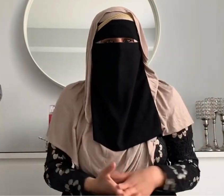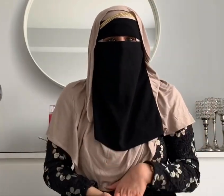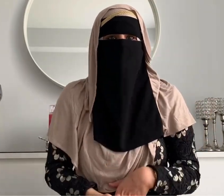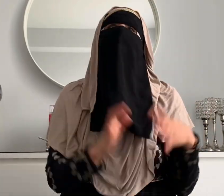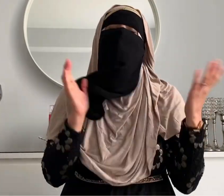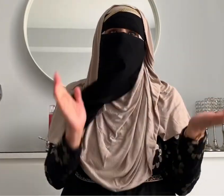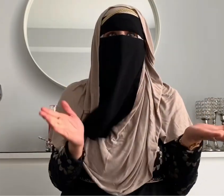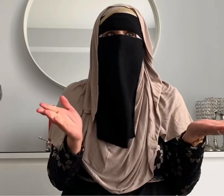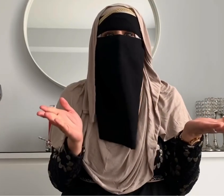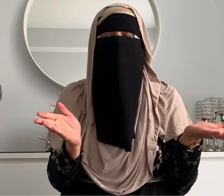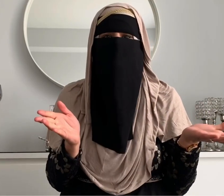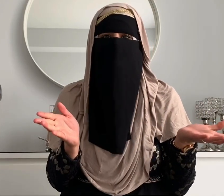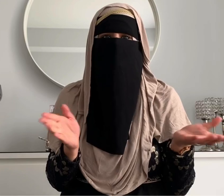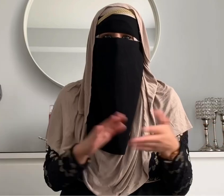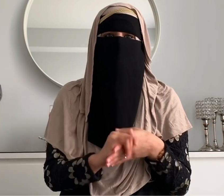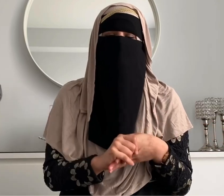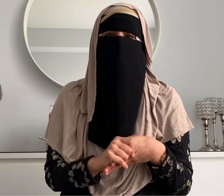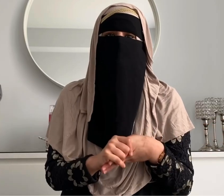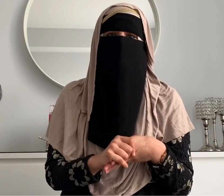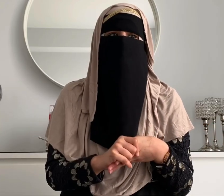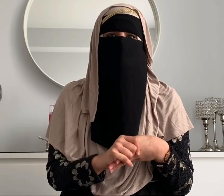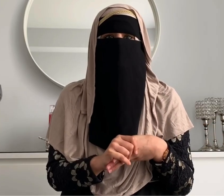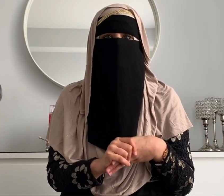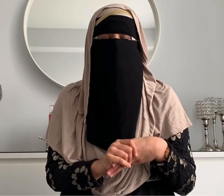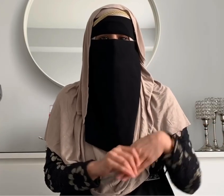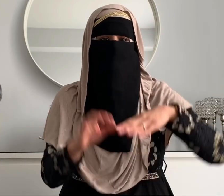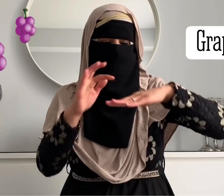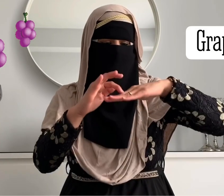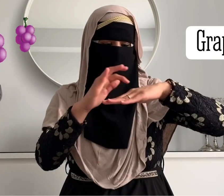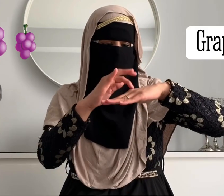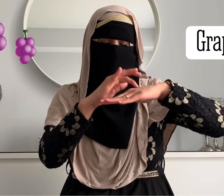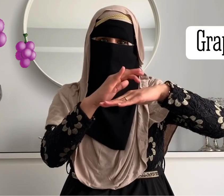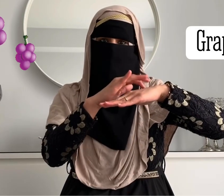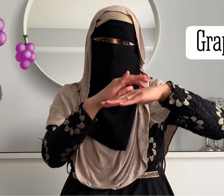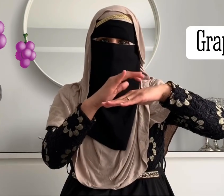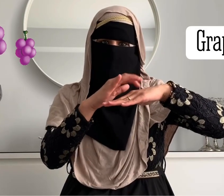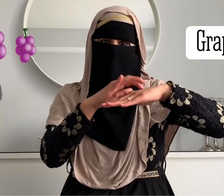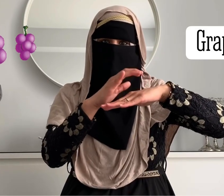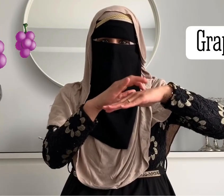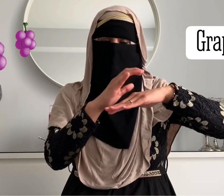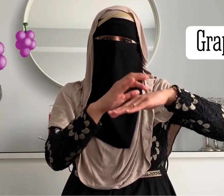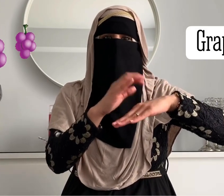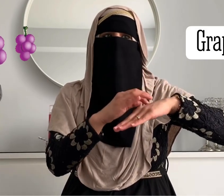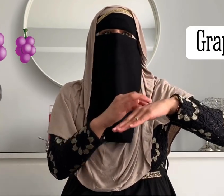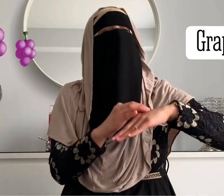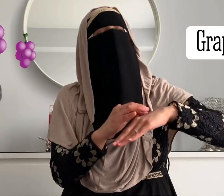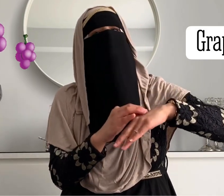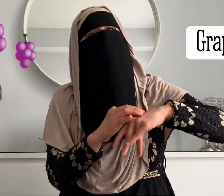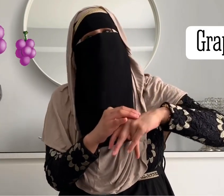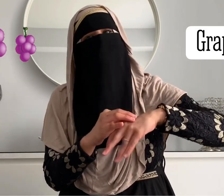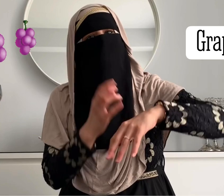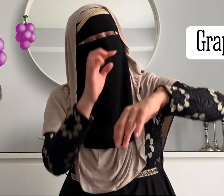last but not the least guys i taught her the sign for grapes as this and her grape sign is